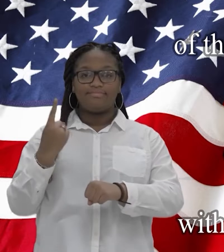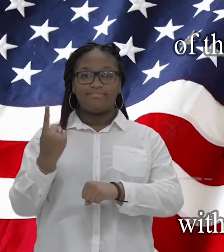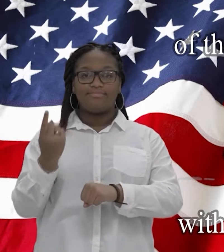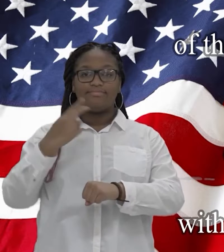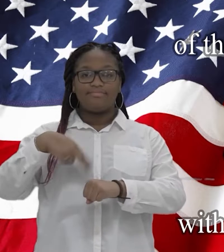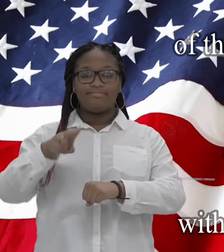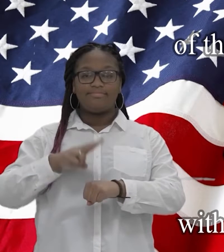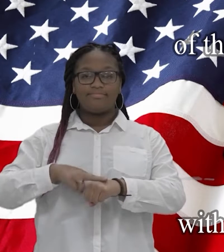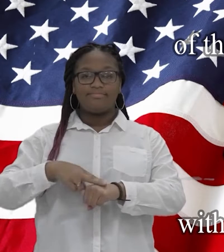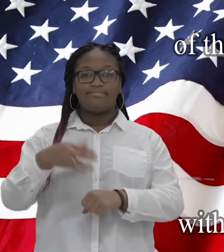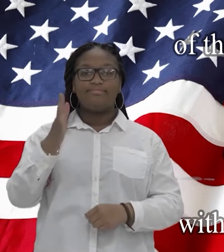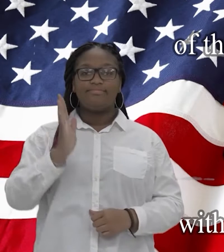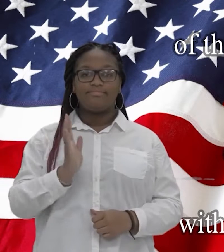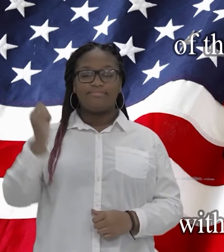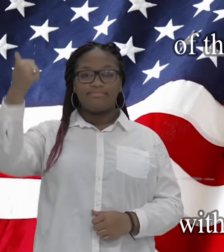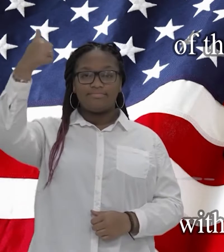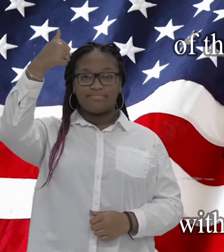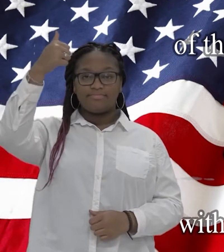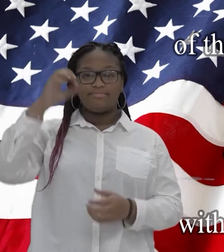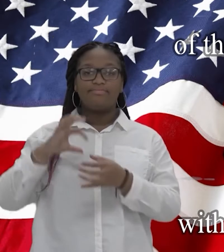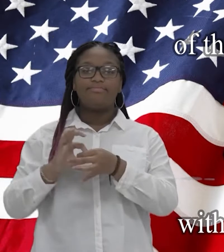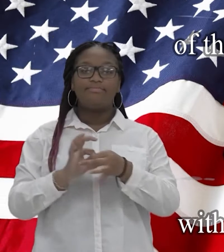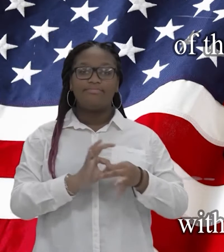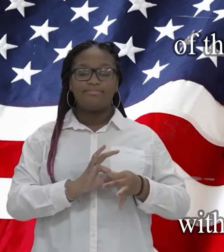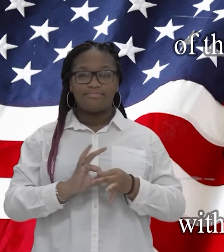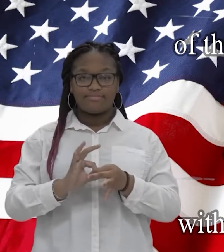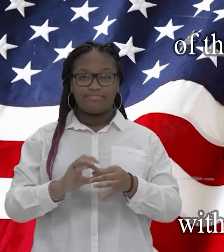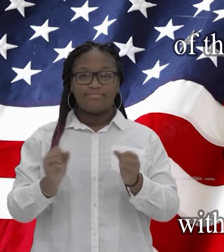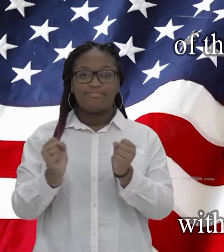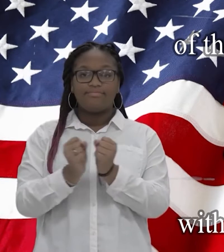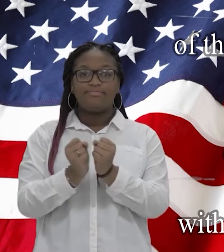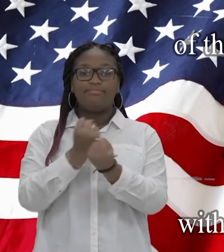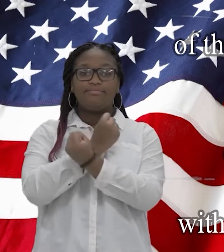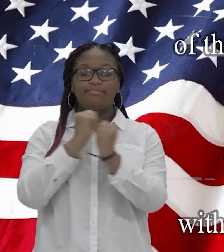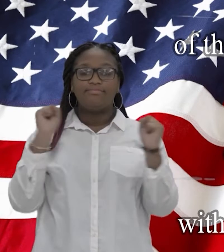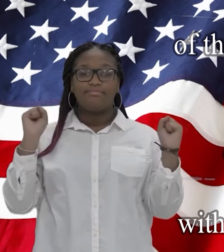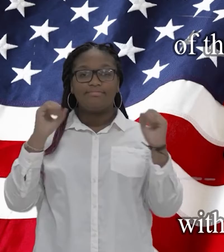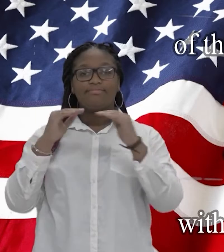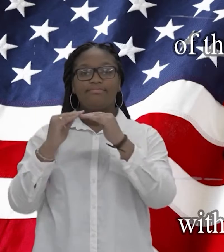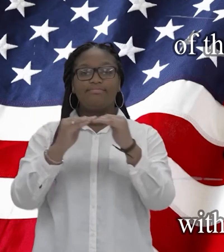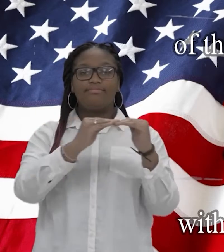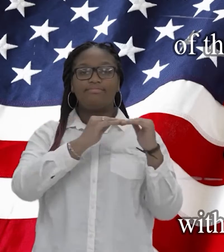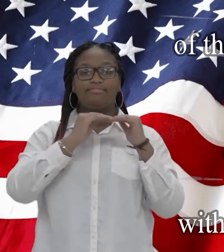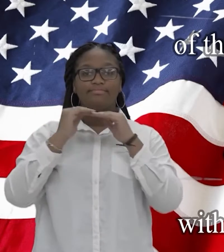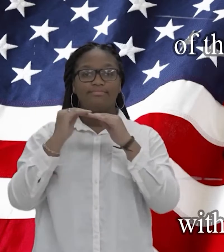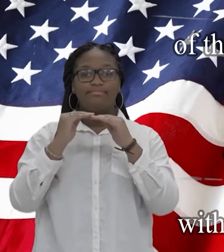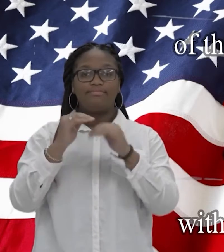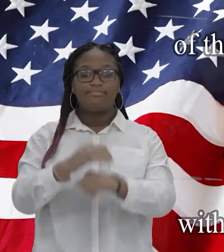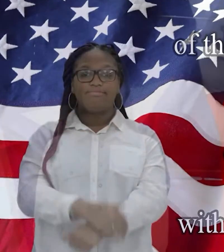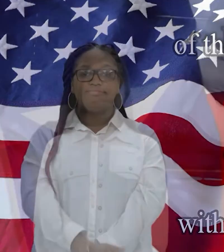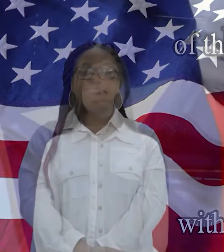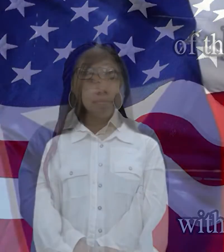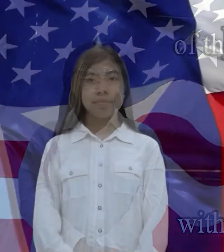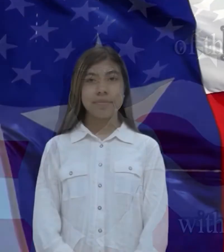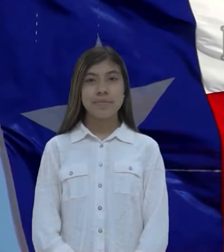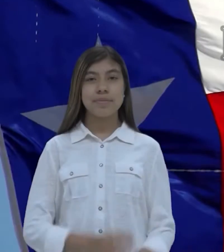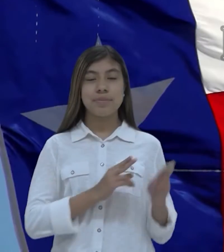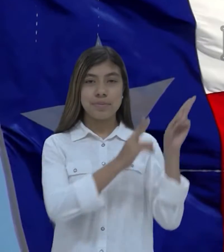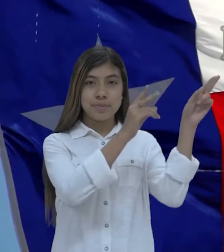stands, one nation, under God, indivisible, with liberty and justice for all.